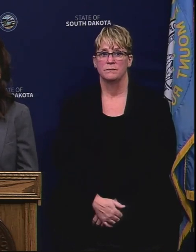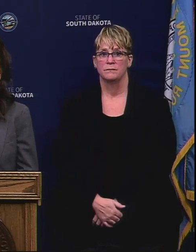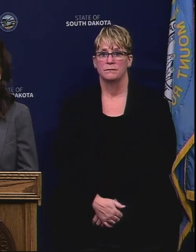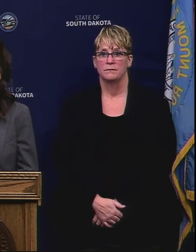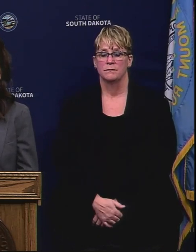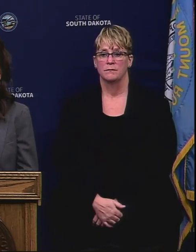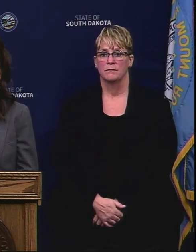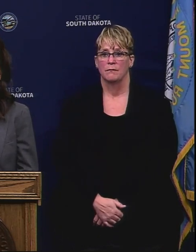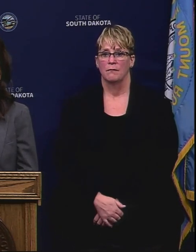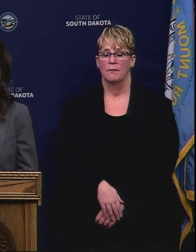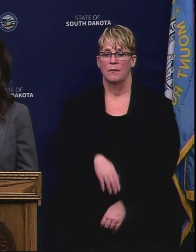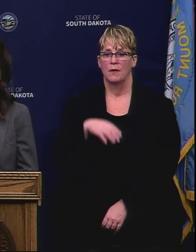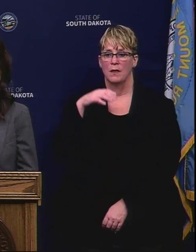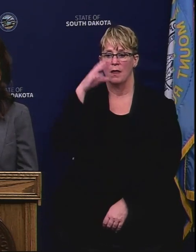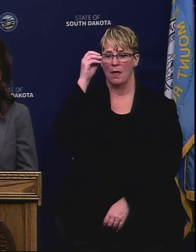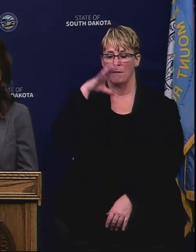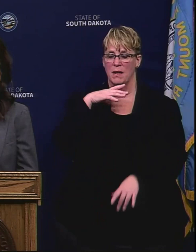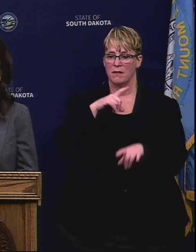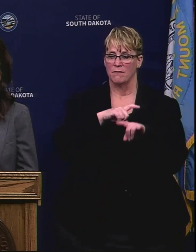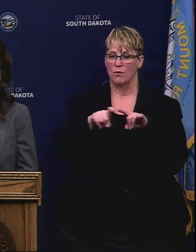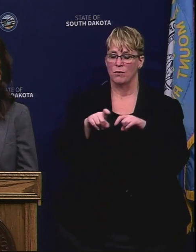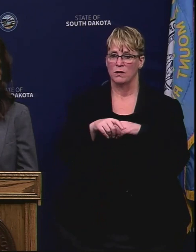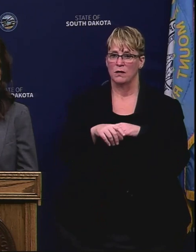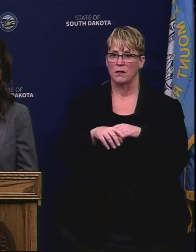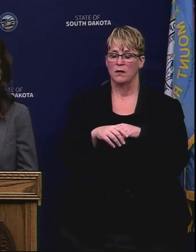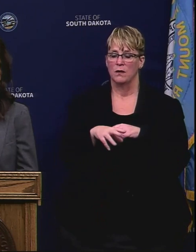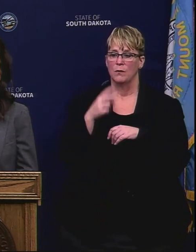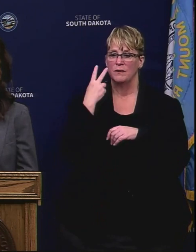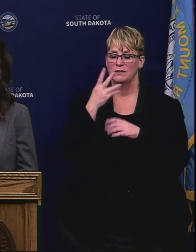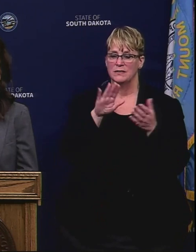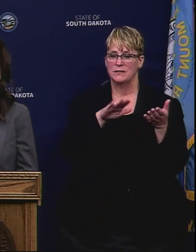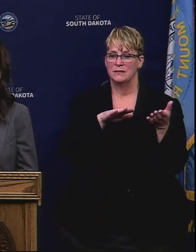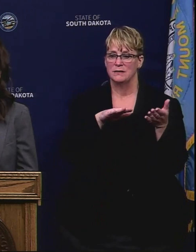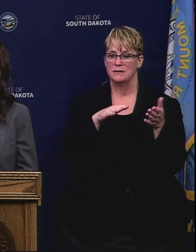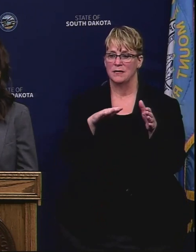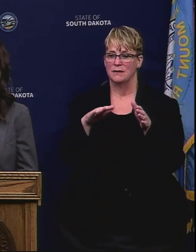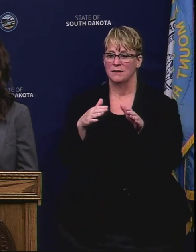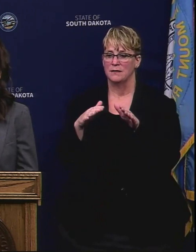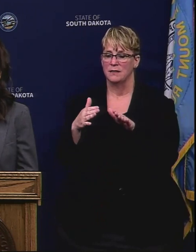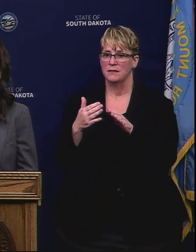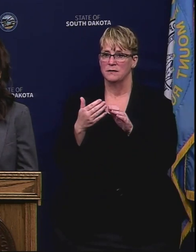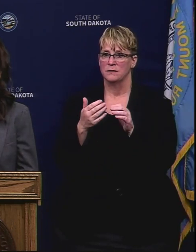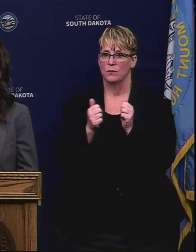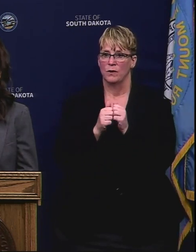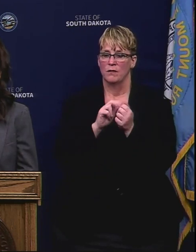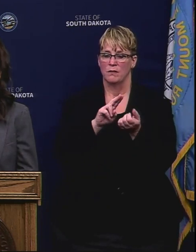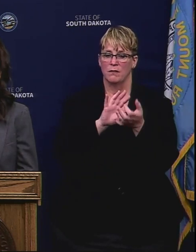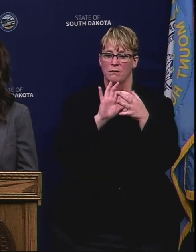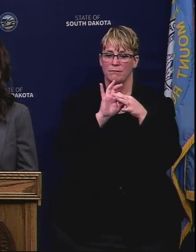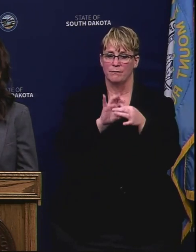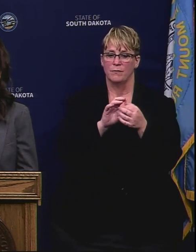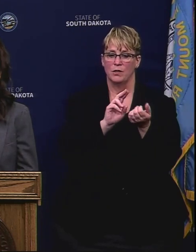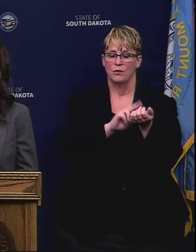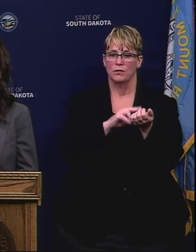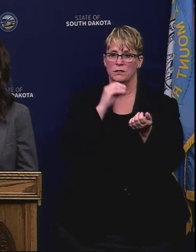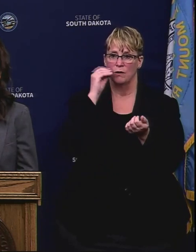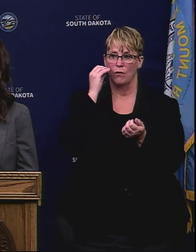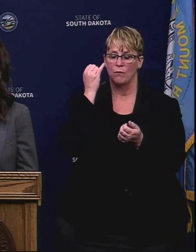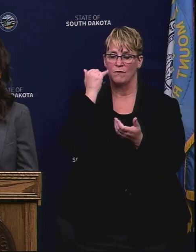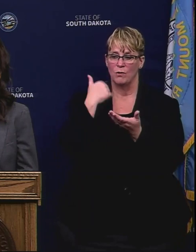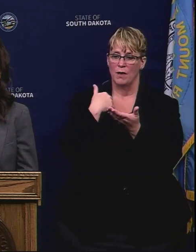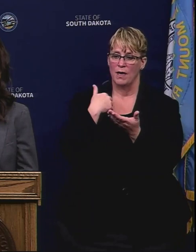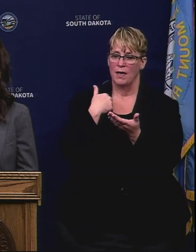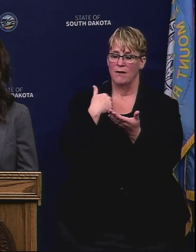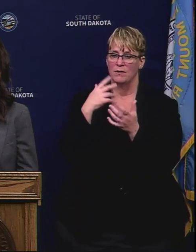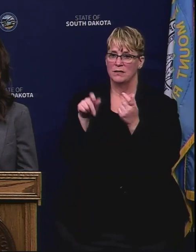Governor? Yes. We've seen a number of deaths today from nursing homes. I was wondering if you have any